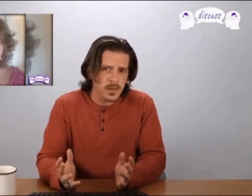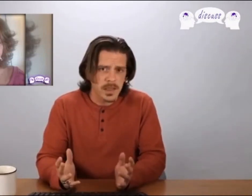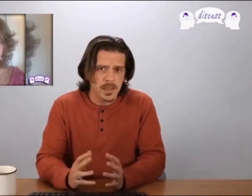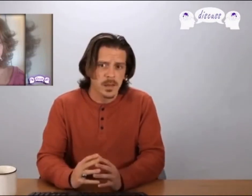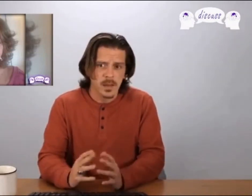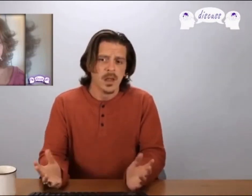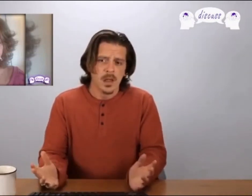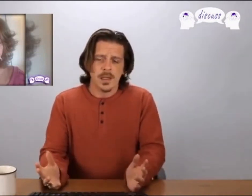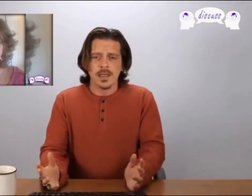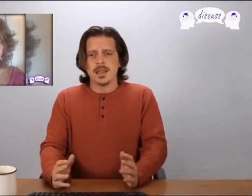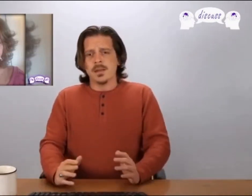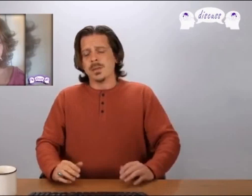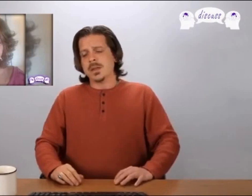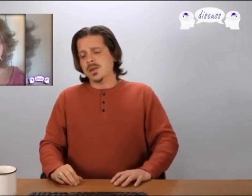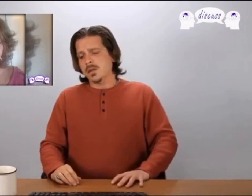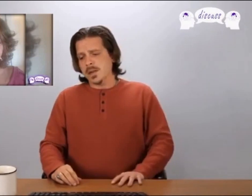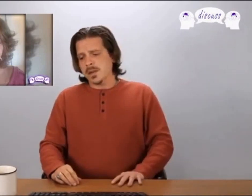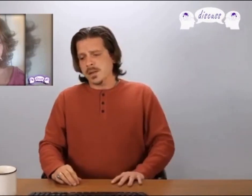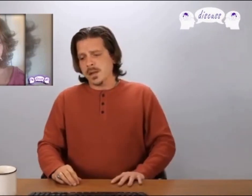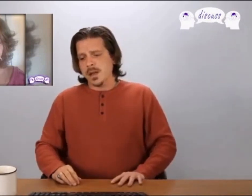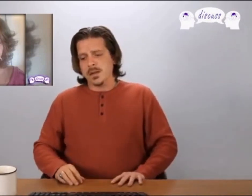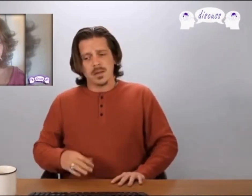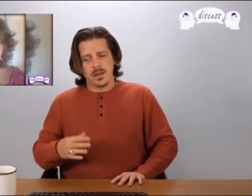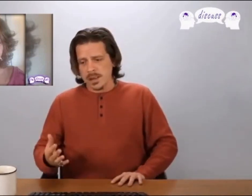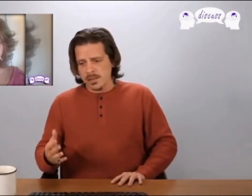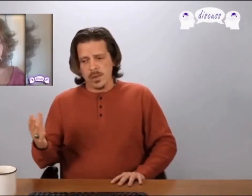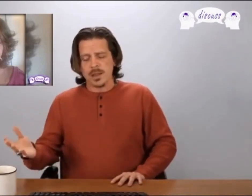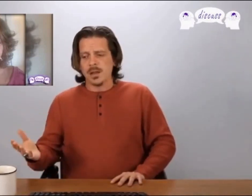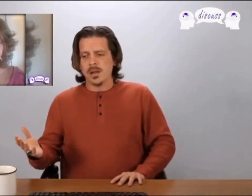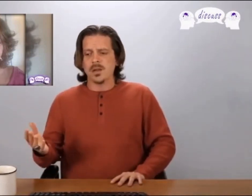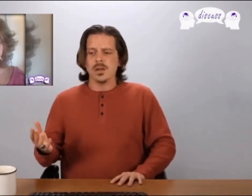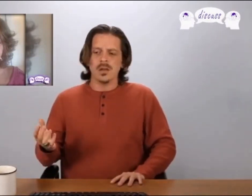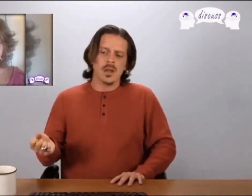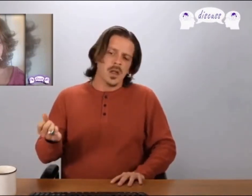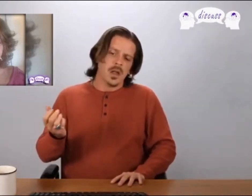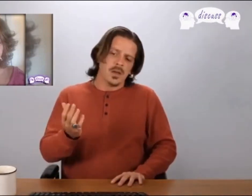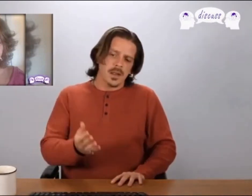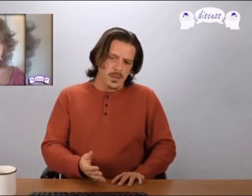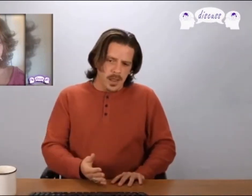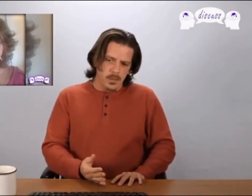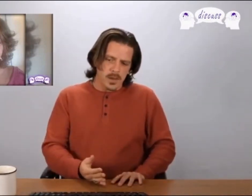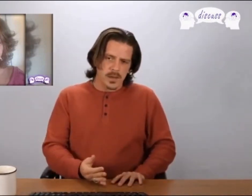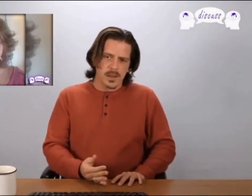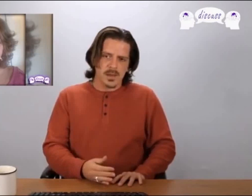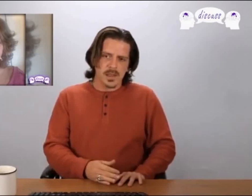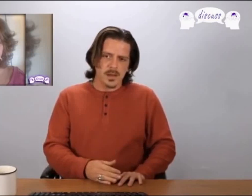family and they did have weapons to do this there is at least one gun on her this Ryan Wilson that was there